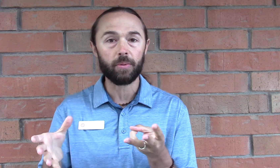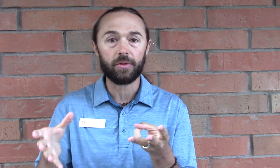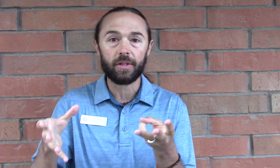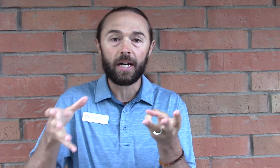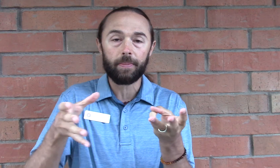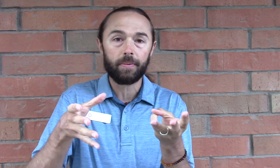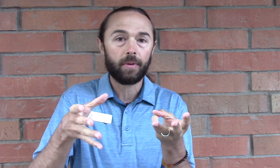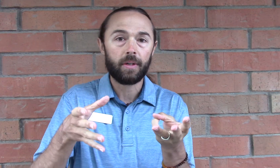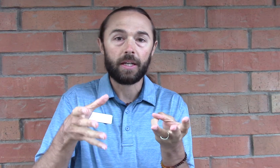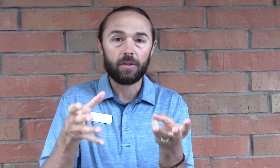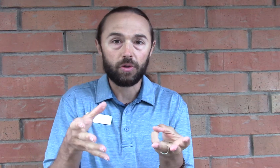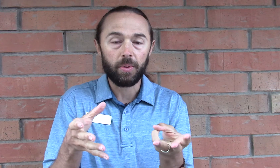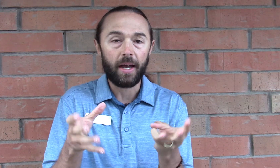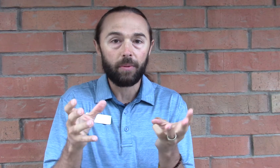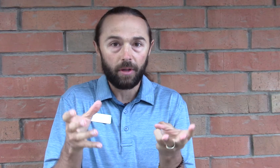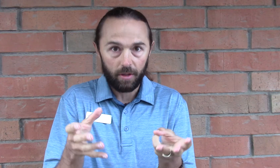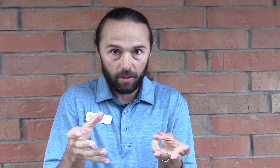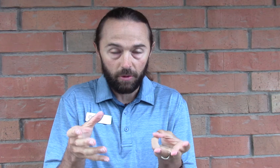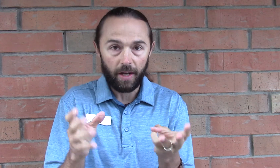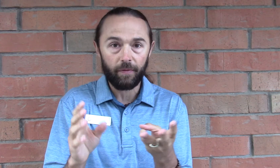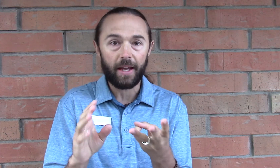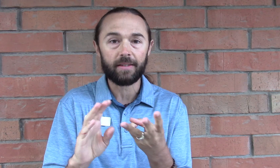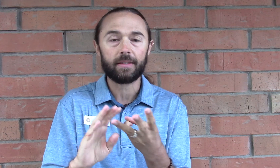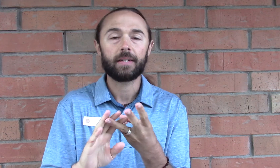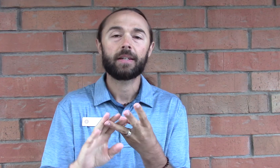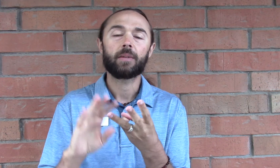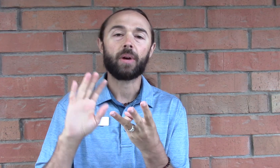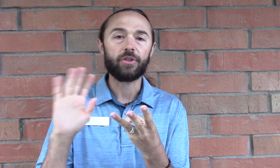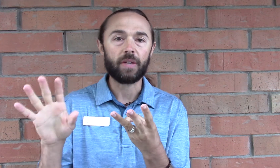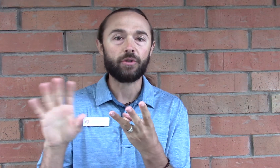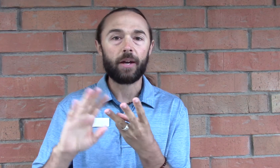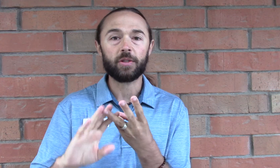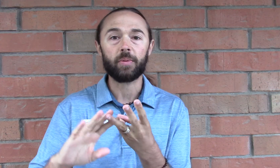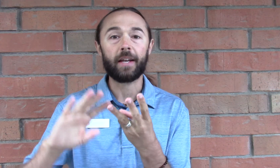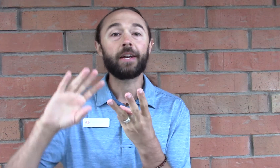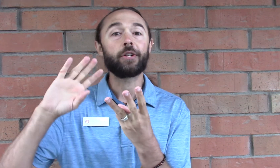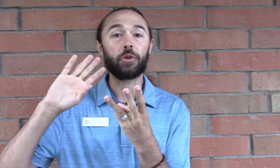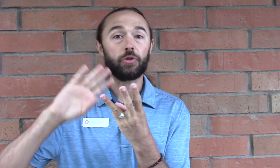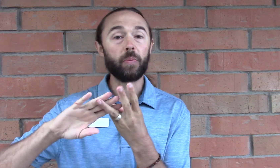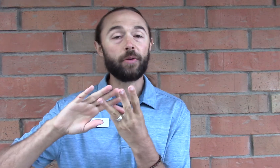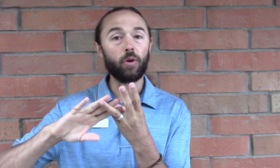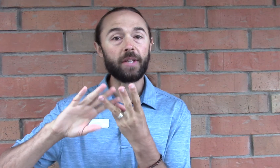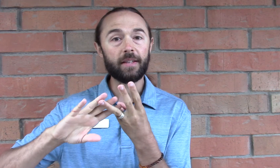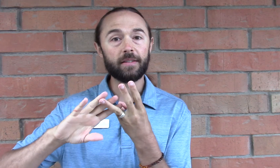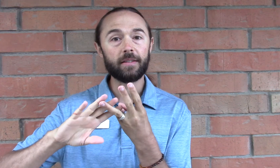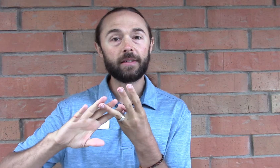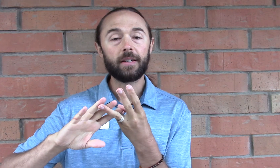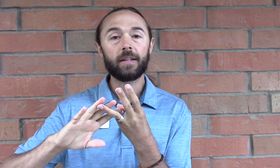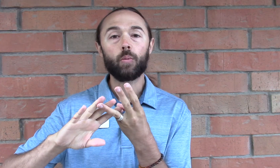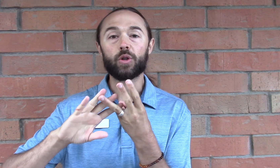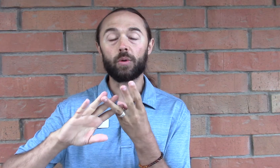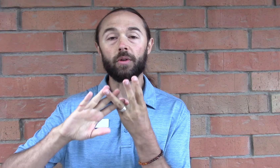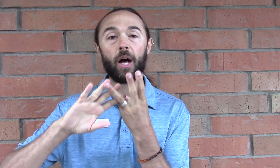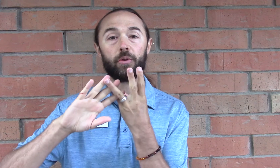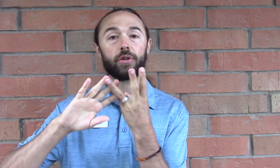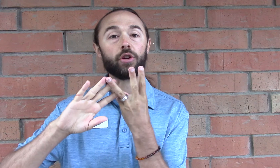person up into supine with a with your head flexed. Probably shouldn't even try to explain. Do the supine roll test which will help you determine